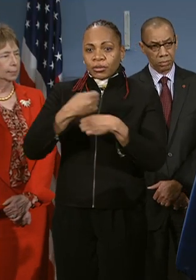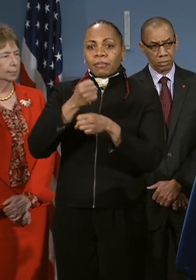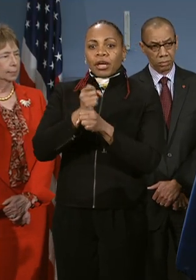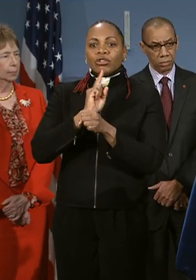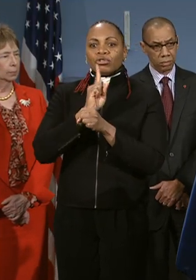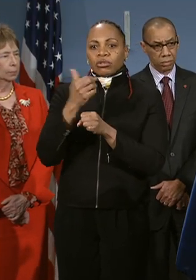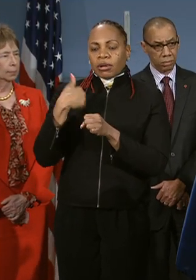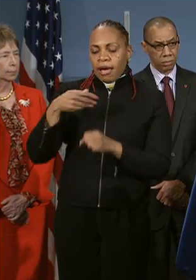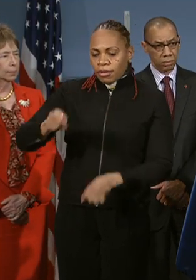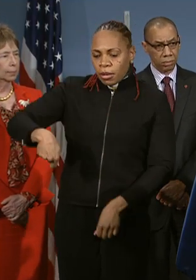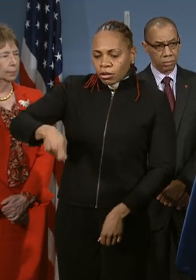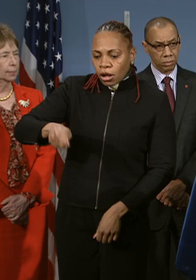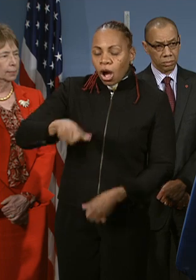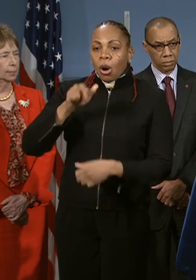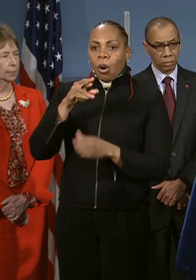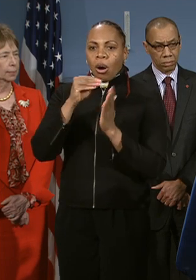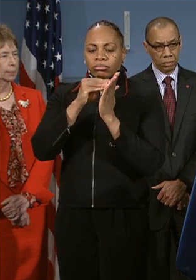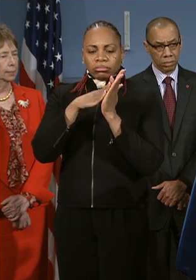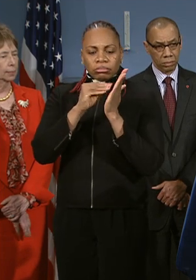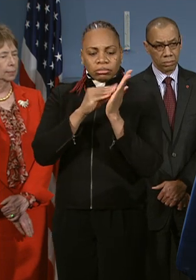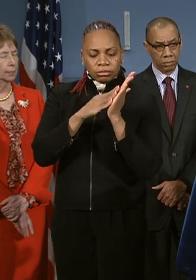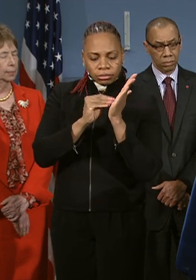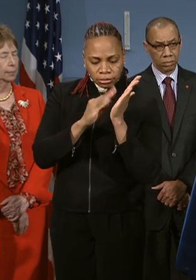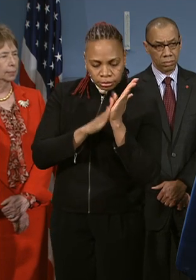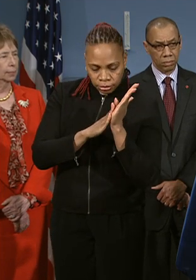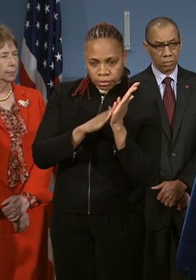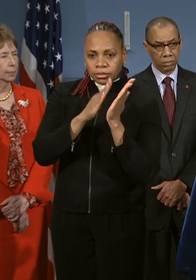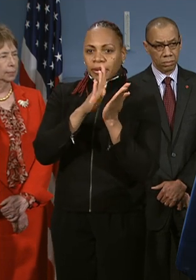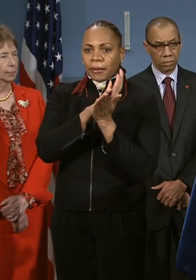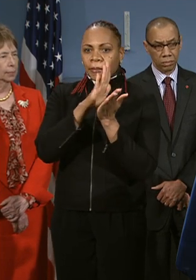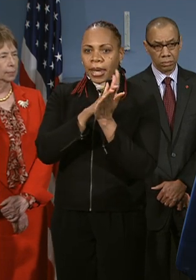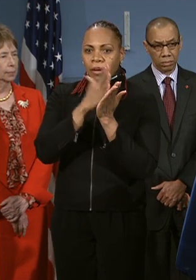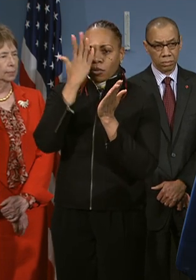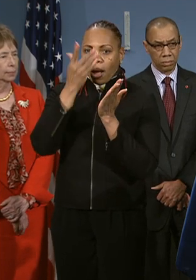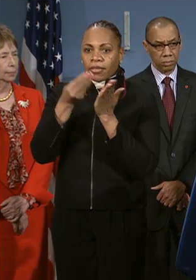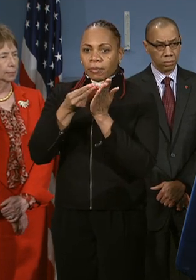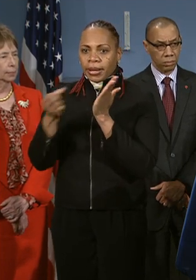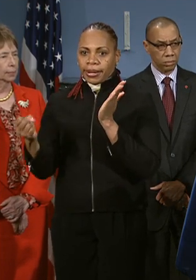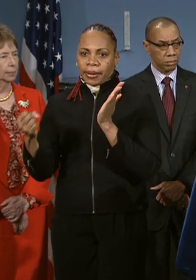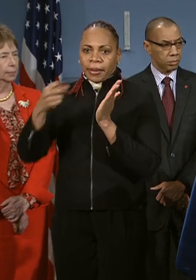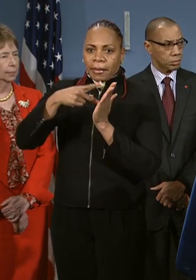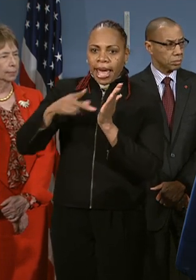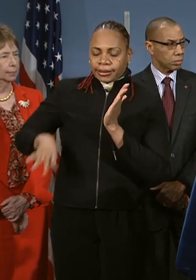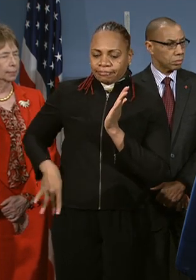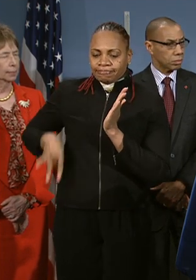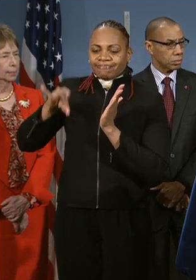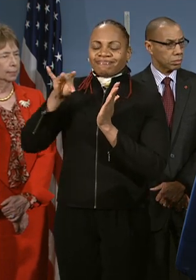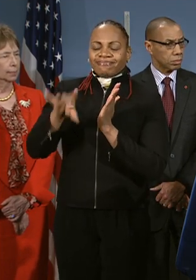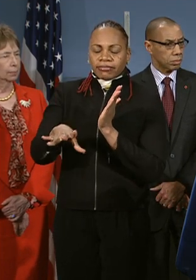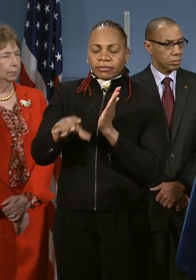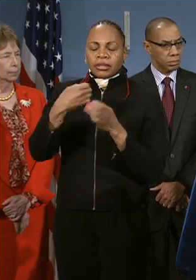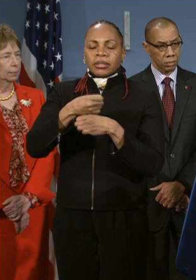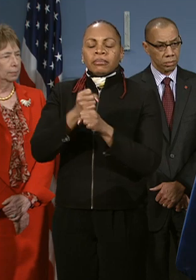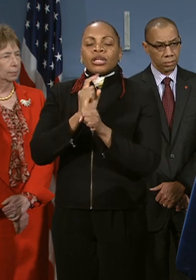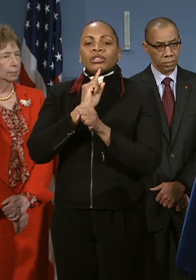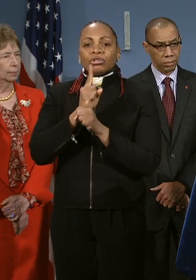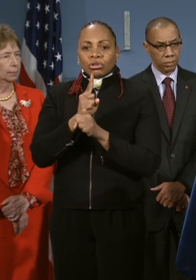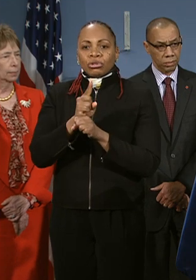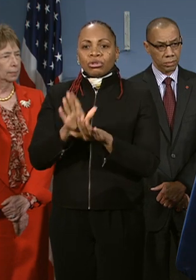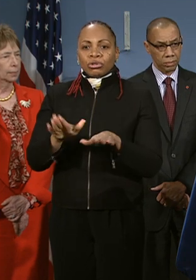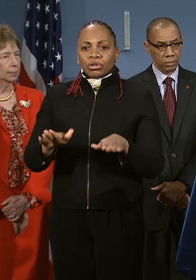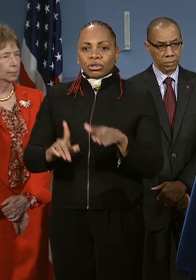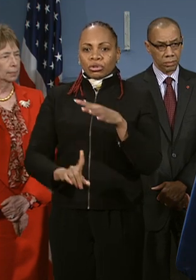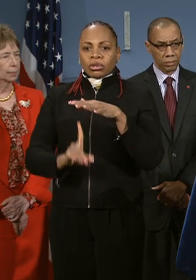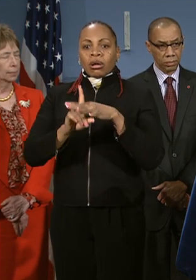cards or they keep the documentation so that we can compensate them for the monies that they spend to make sure their kids show up in school.